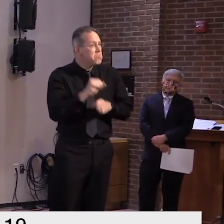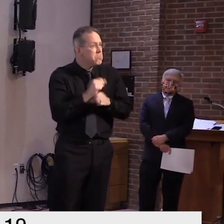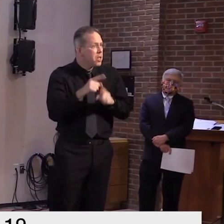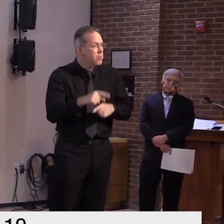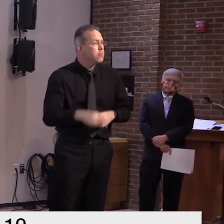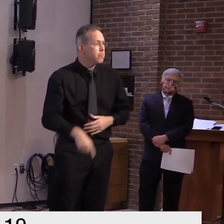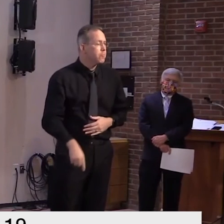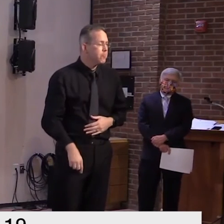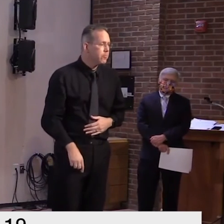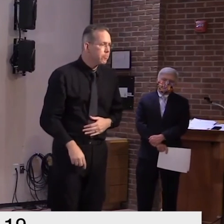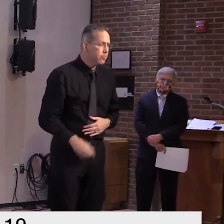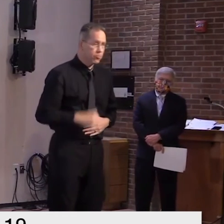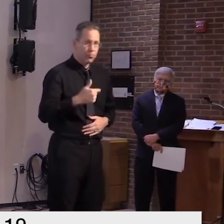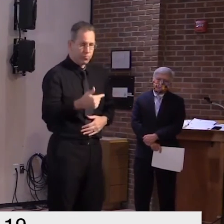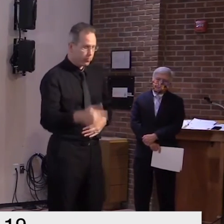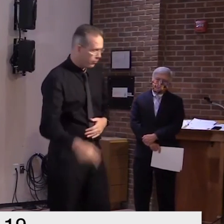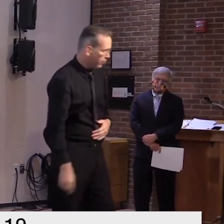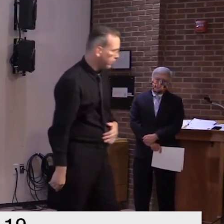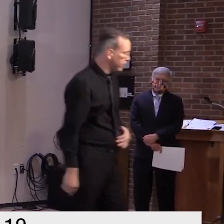karen vt digger